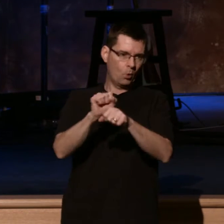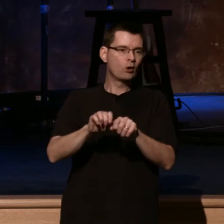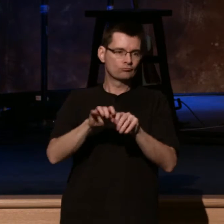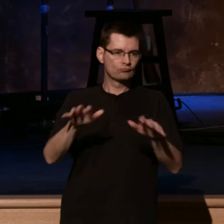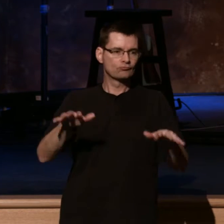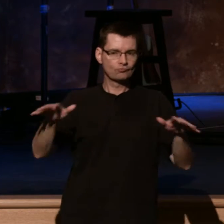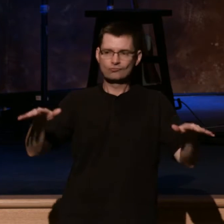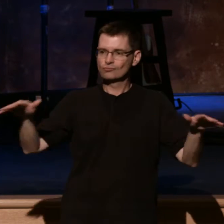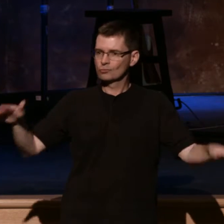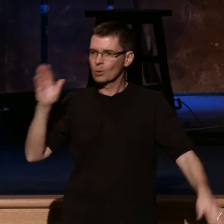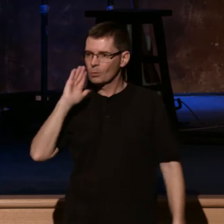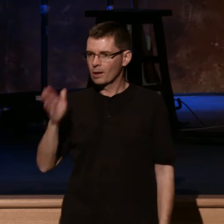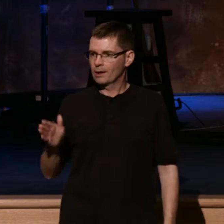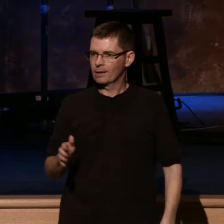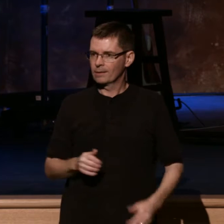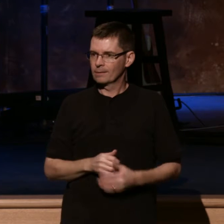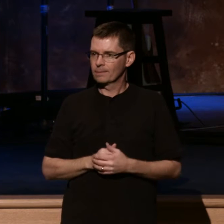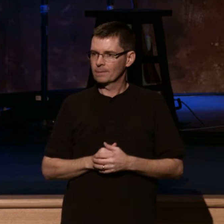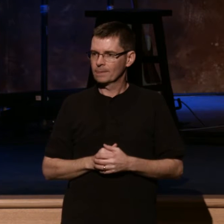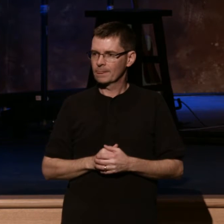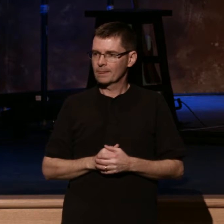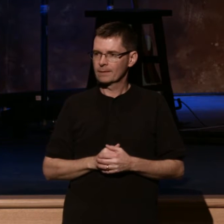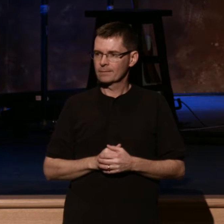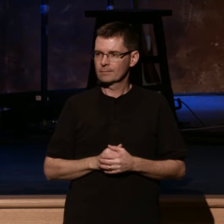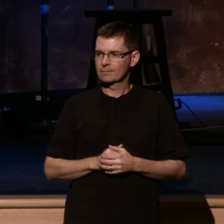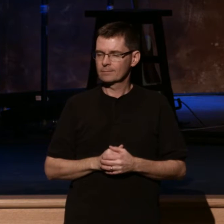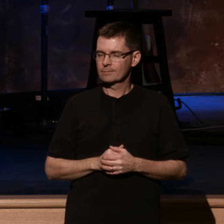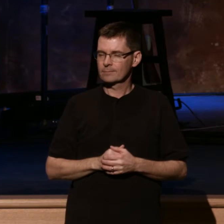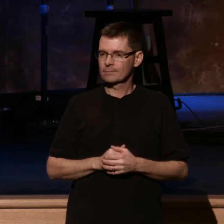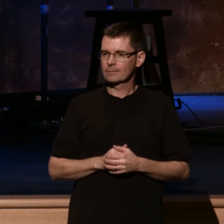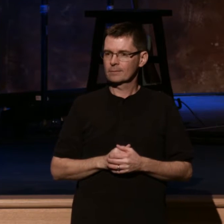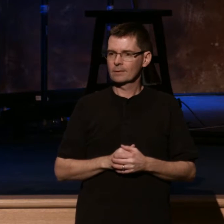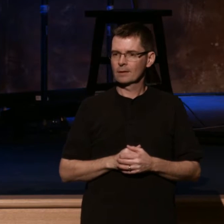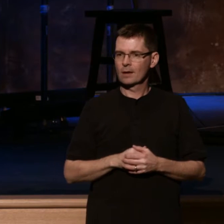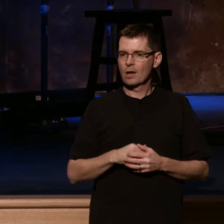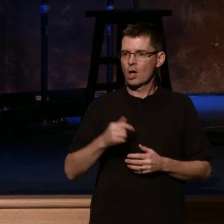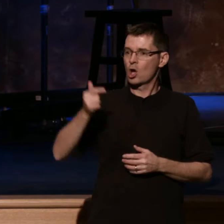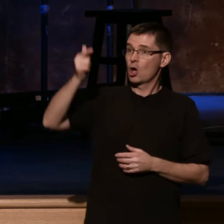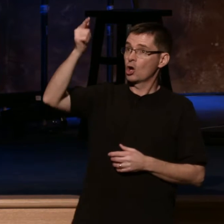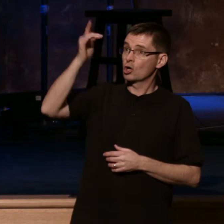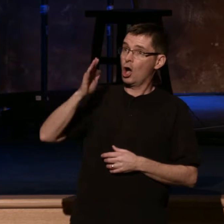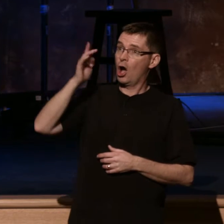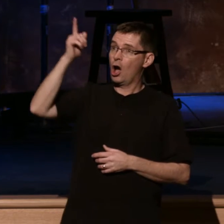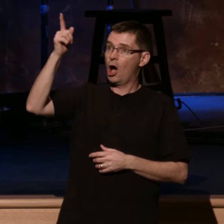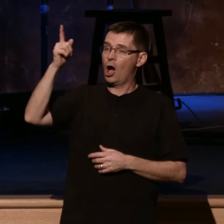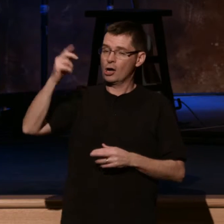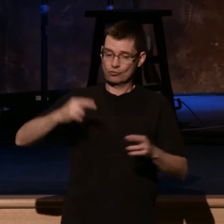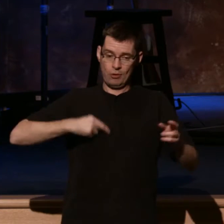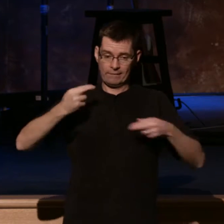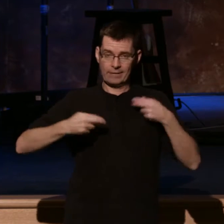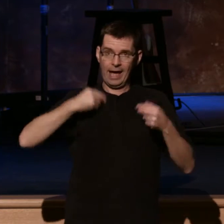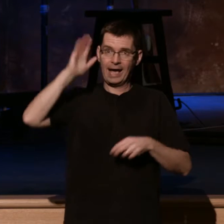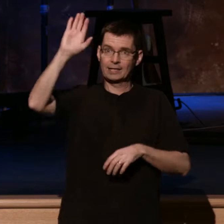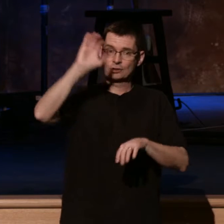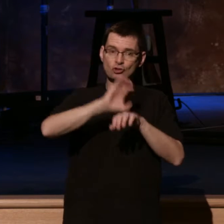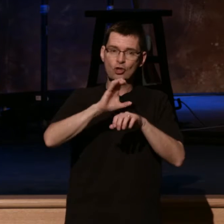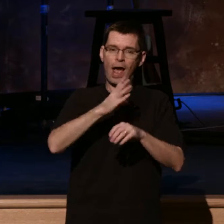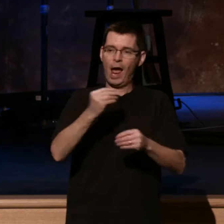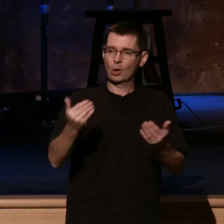So I would just suggest to you, as J.I. Packer said, God revives his church and then the new life overflows from the church